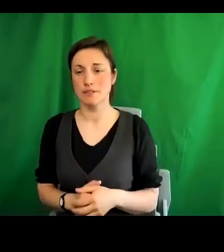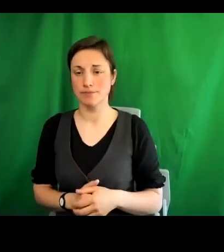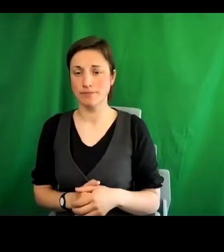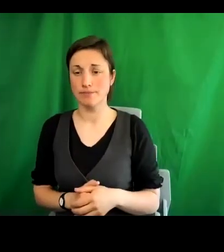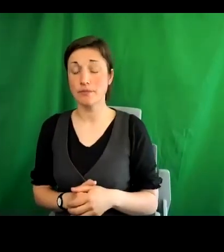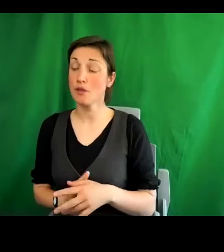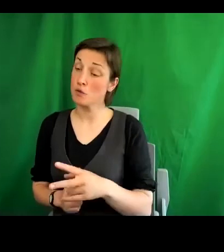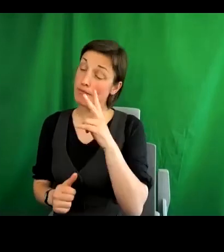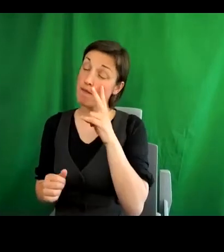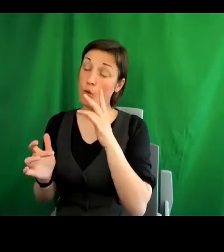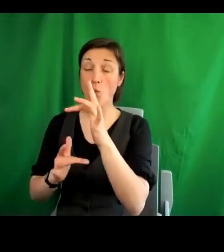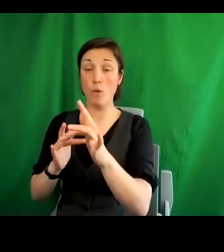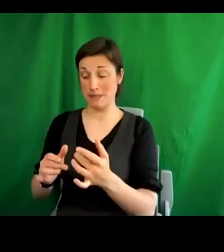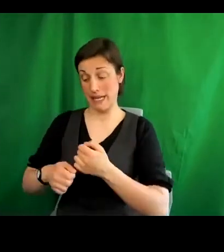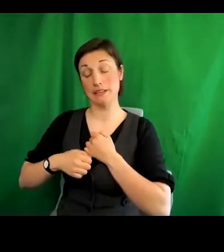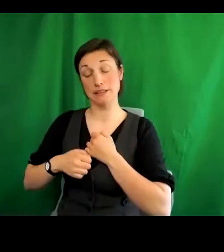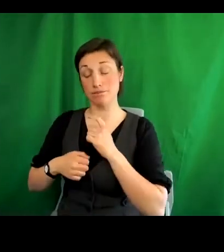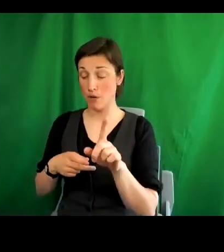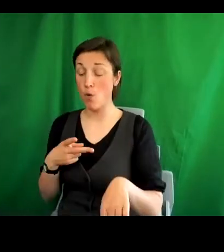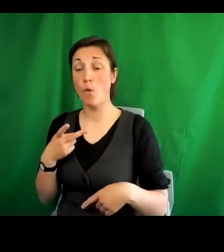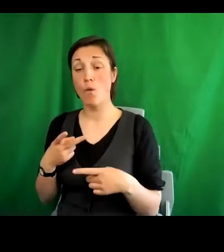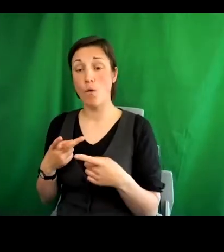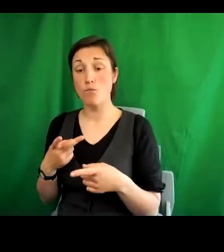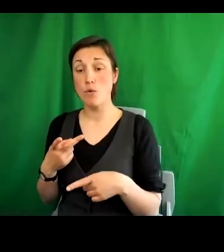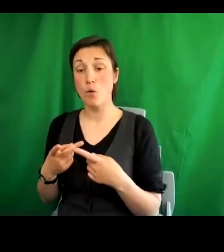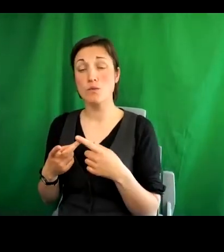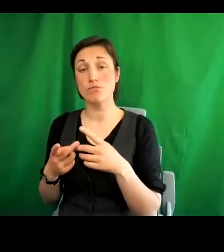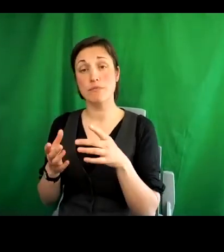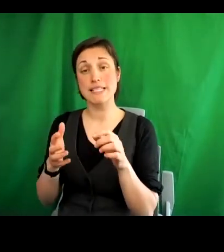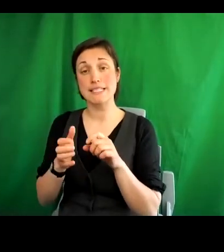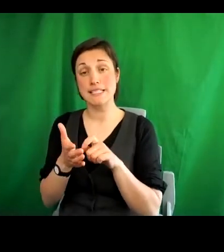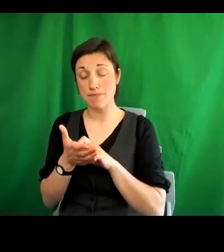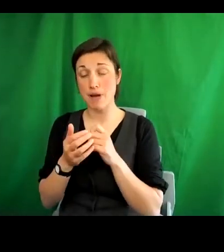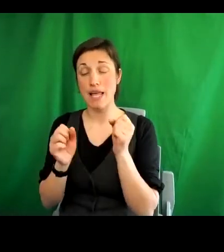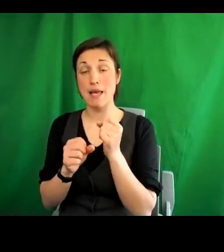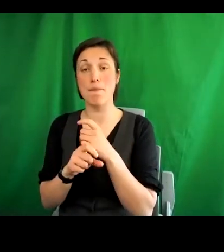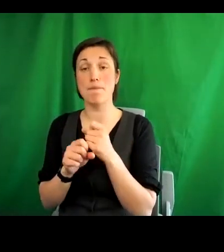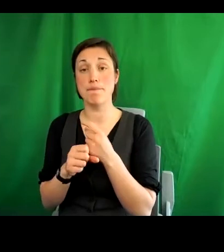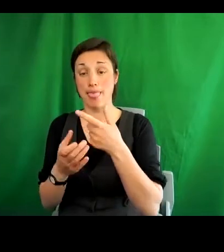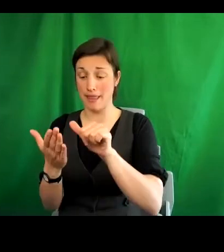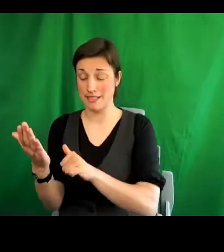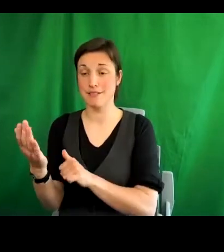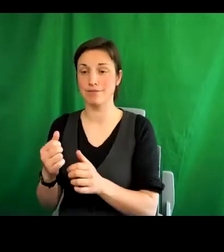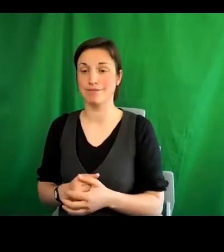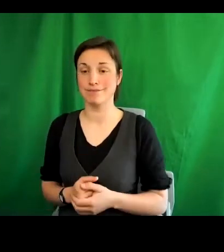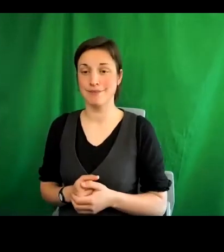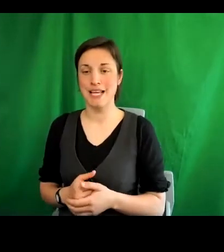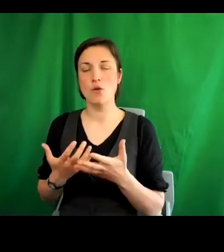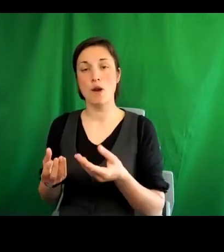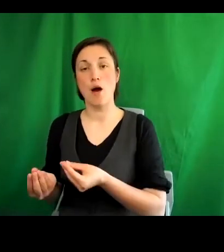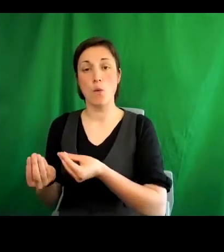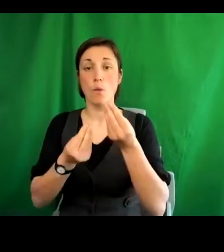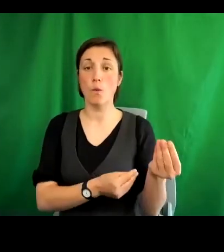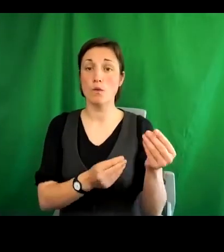list and to get in touch and get involved. And I'm now going to hand over to Paul Grady, I hope we'll turn on his camera and